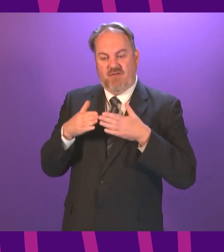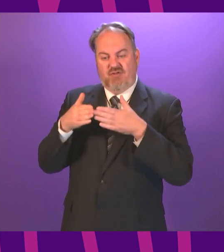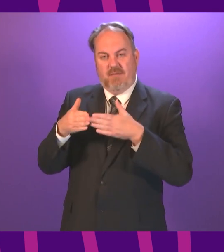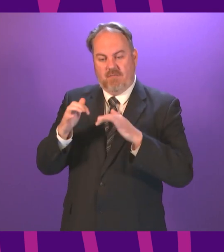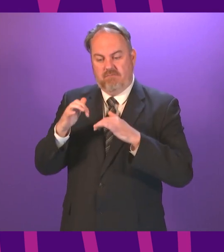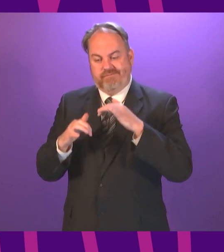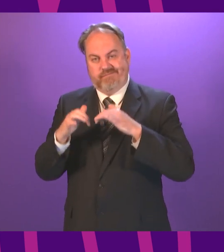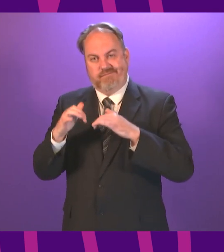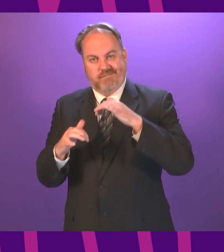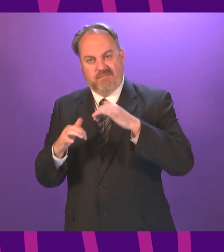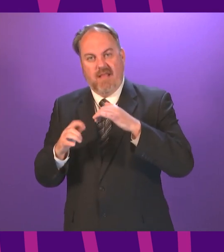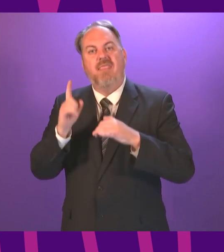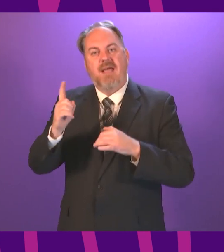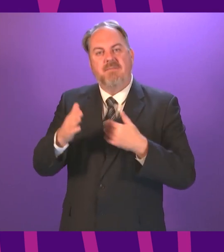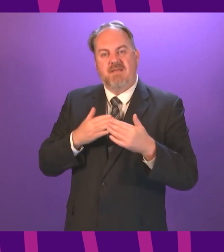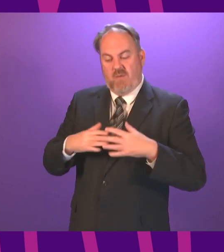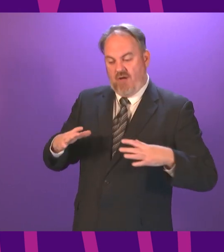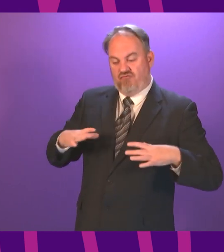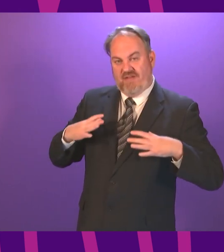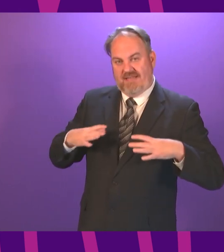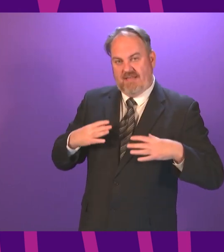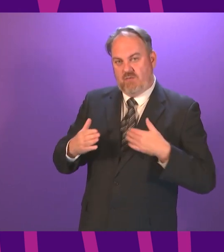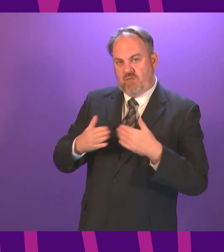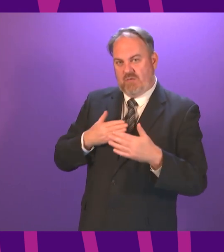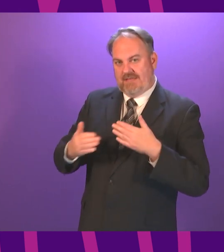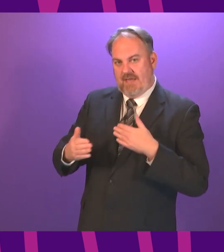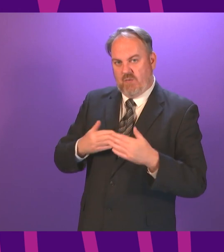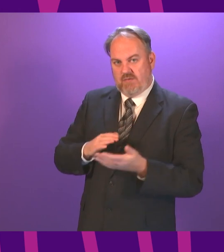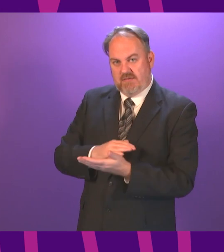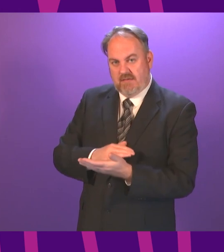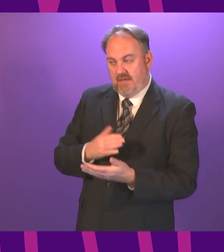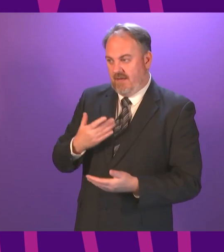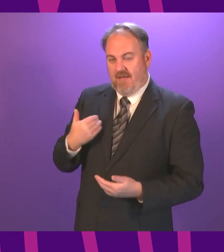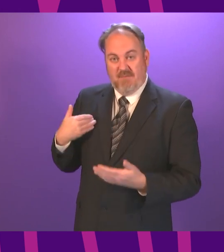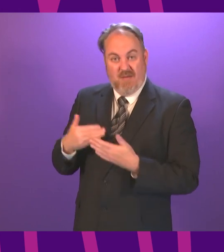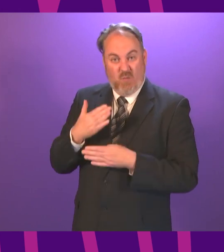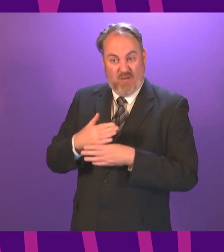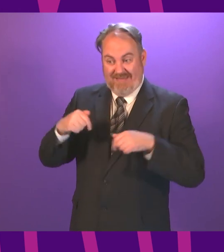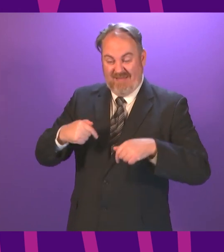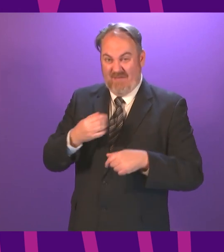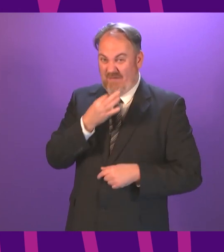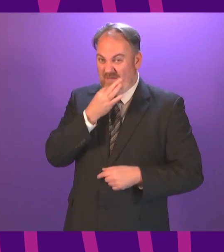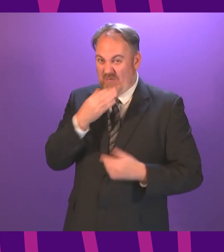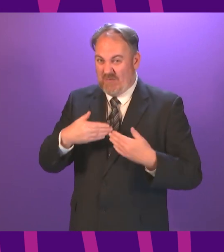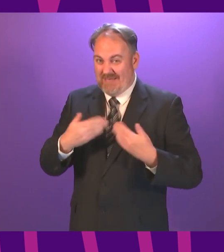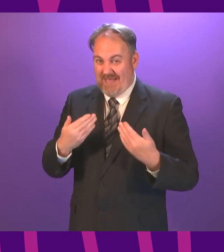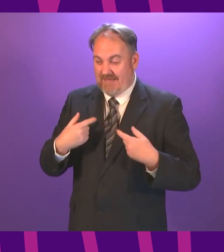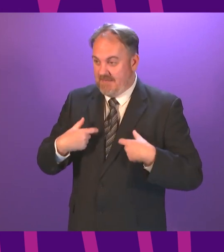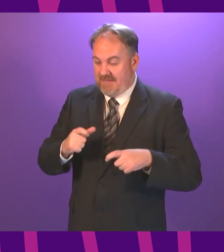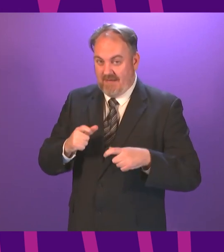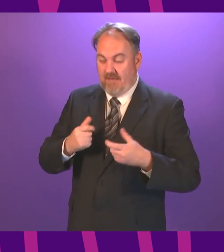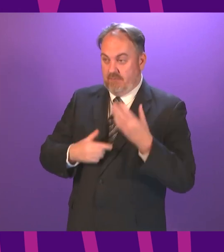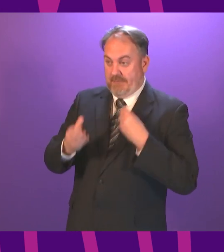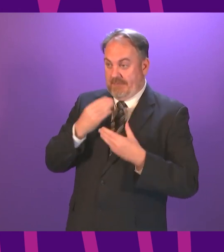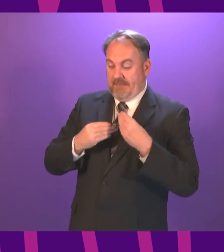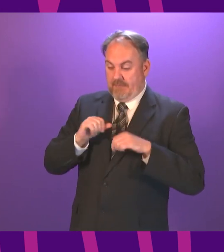said earlier, not robbing Peter to pay Paul. Mr Gibson will understand that I only been in post for a few days. This is very much a work in progress,